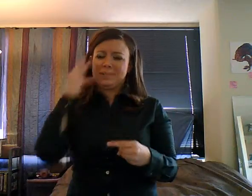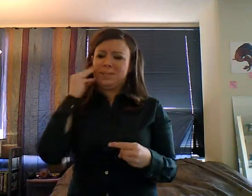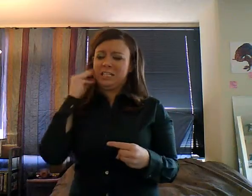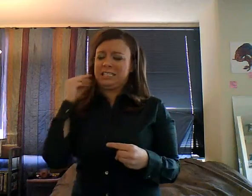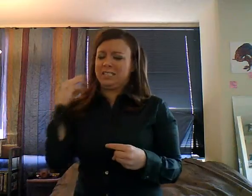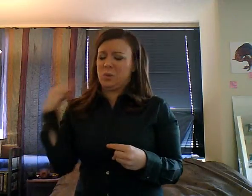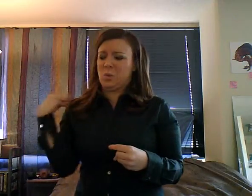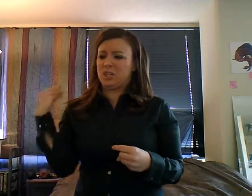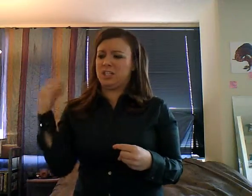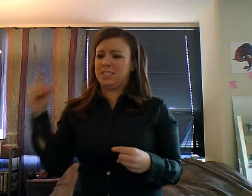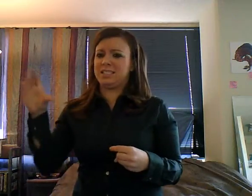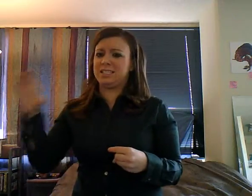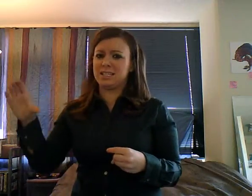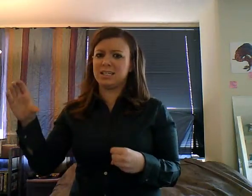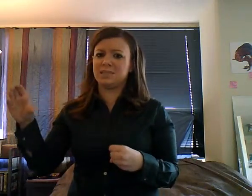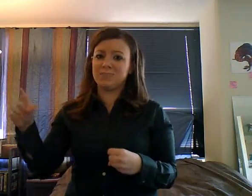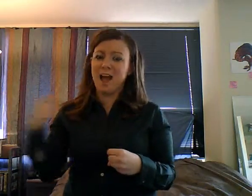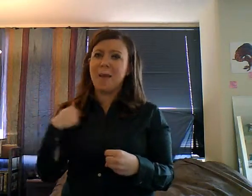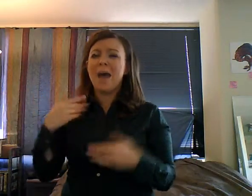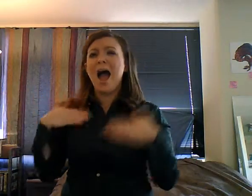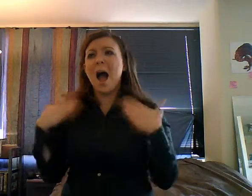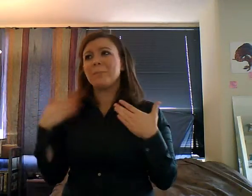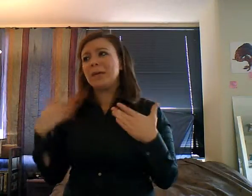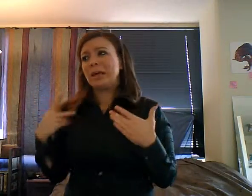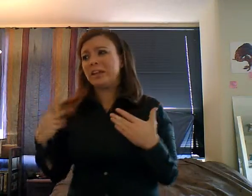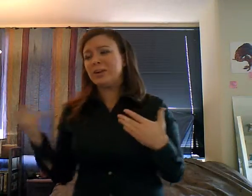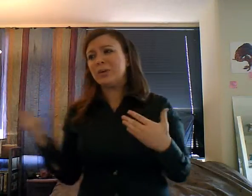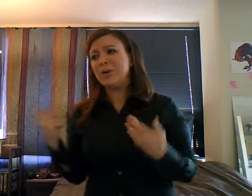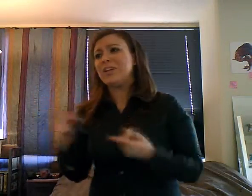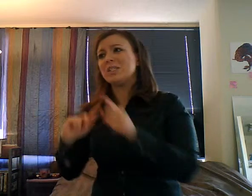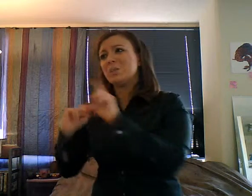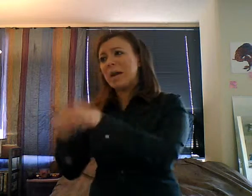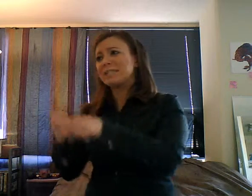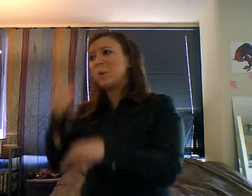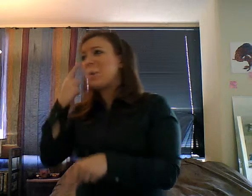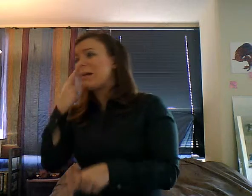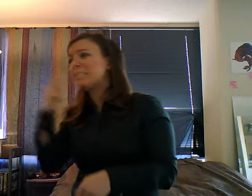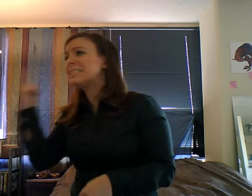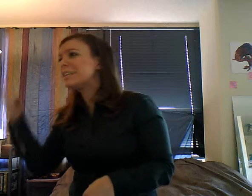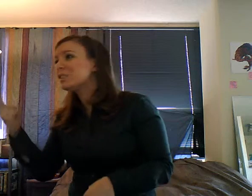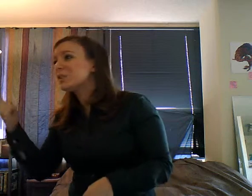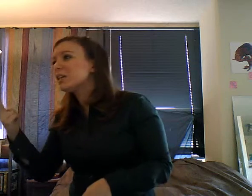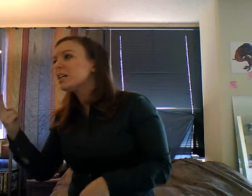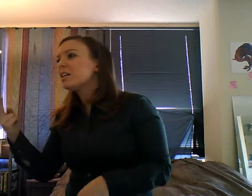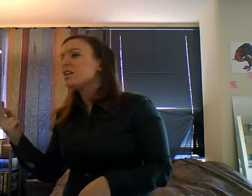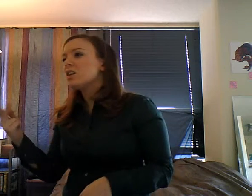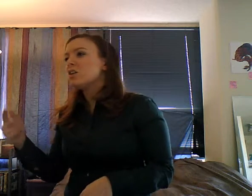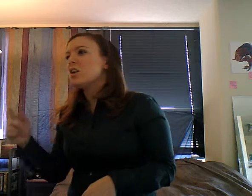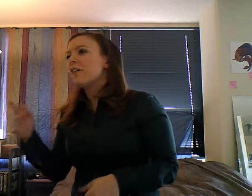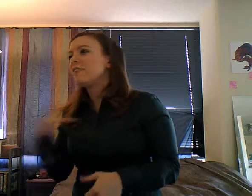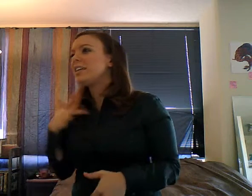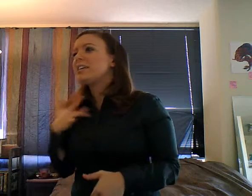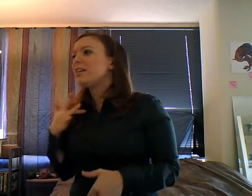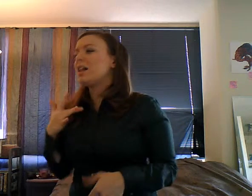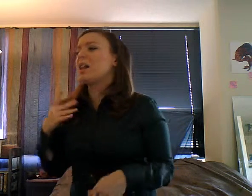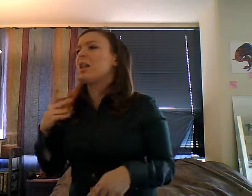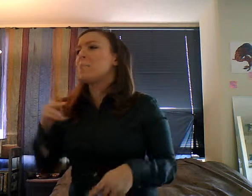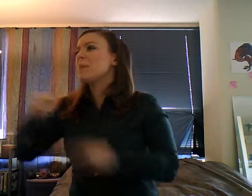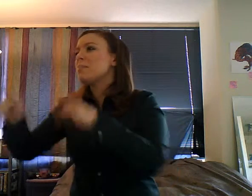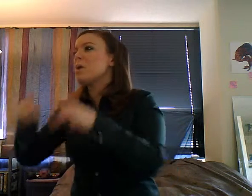history, and you could just really feel the love in the air, and just everyone hoping that, you know, everything works out,